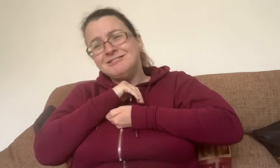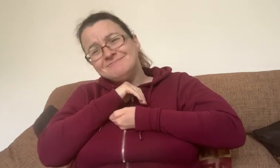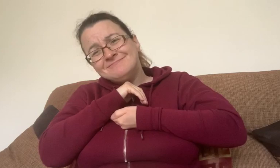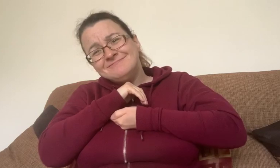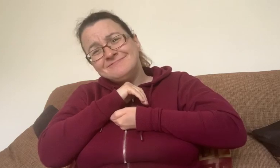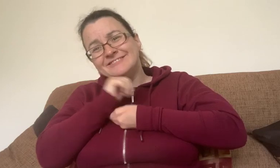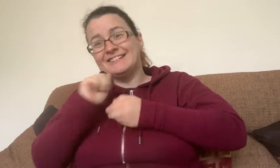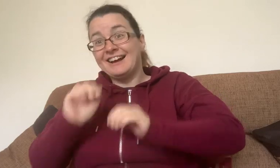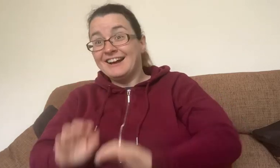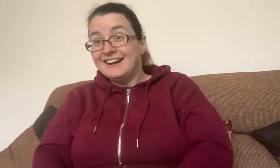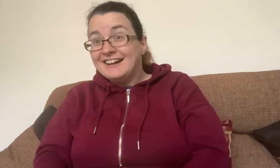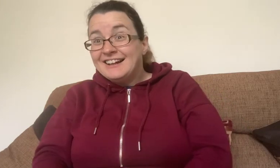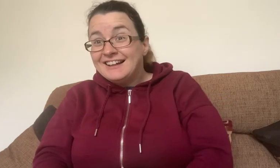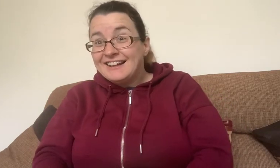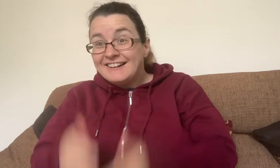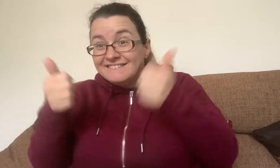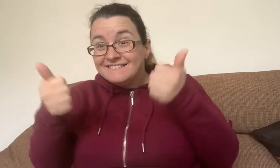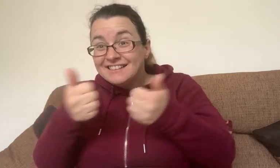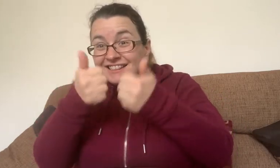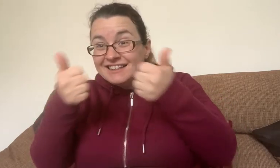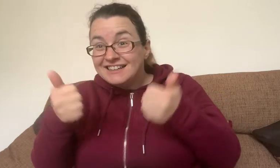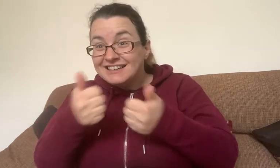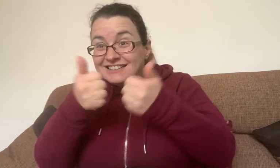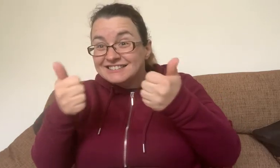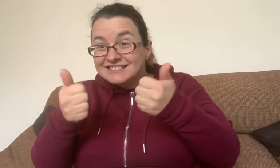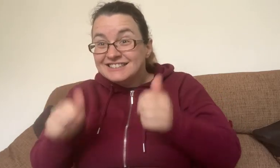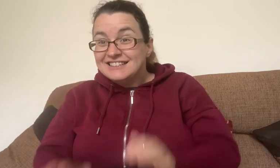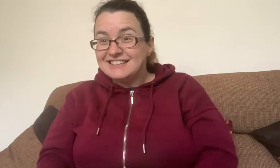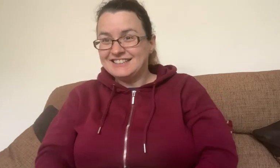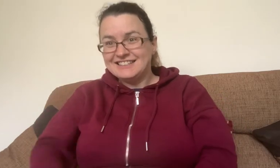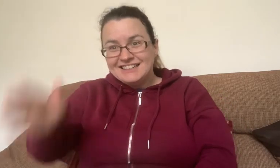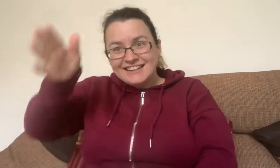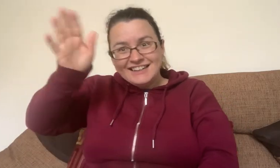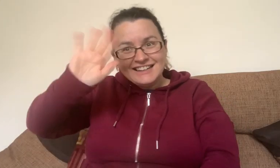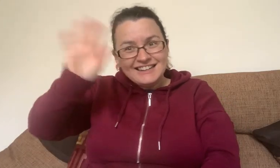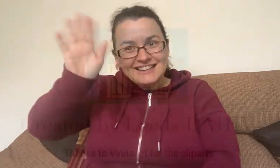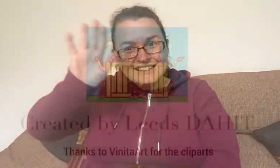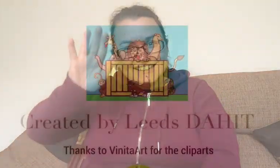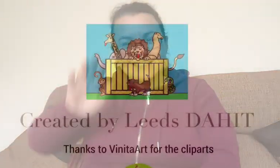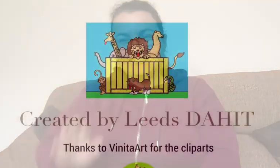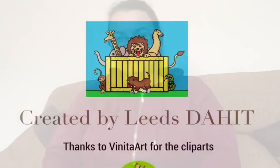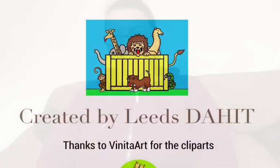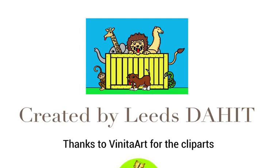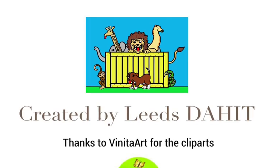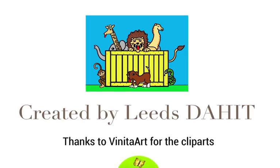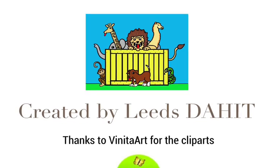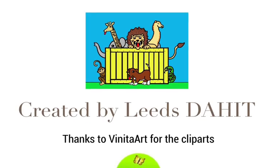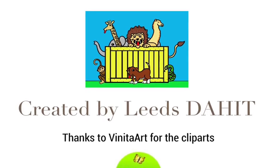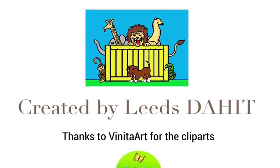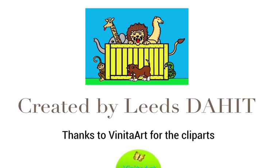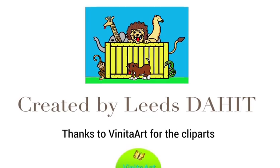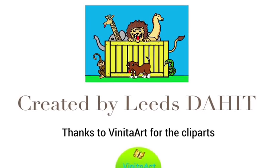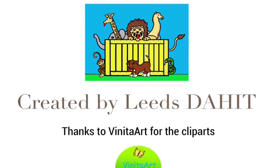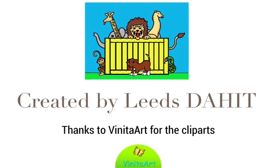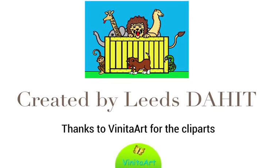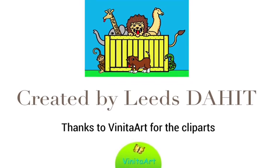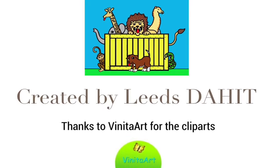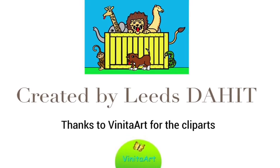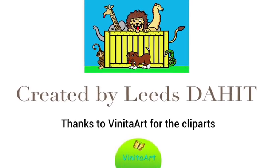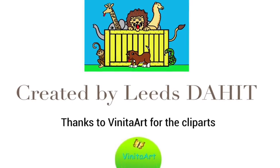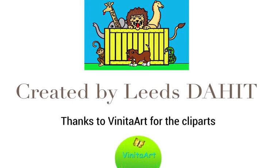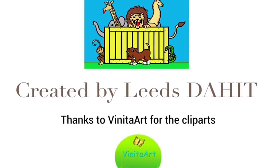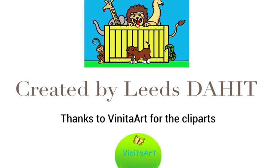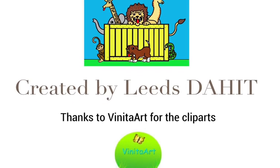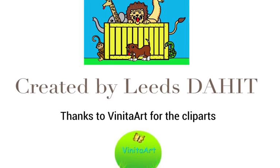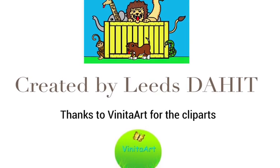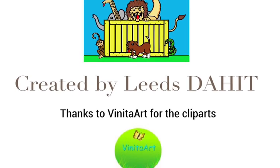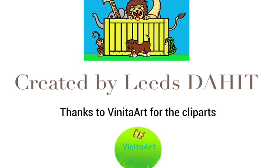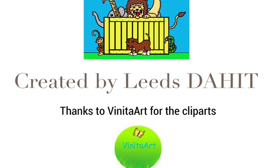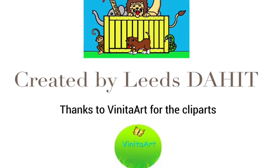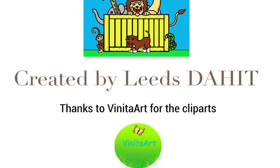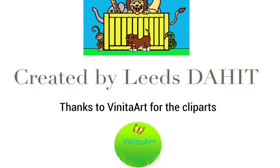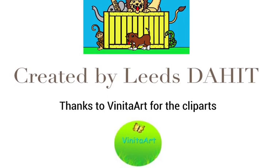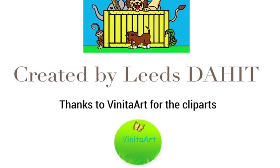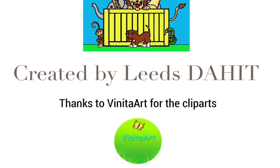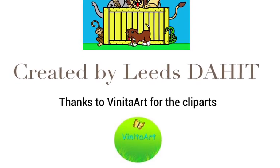perfect.